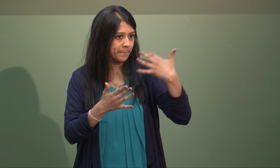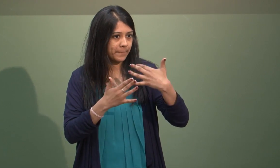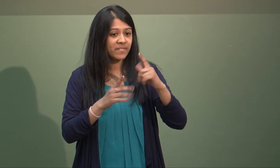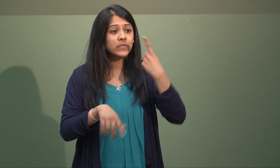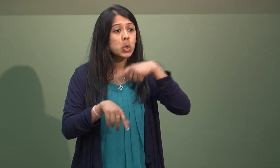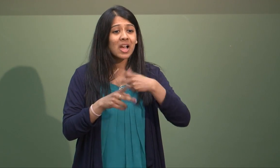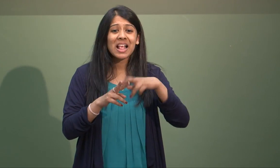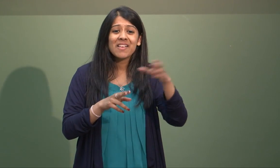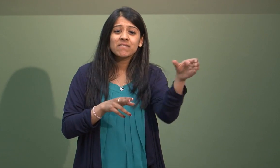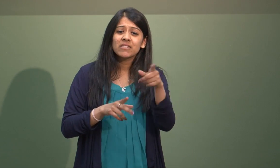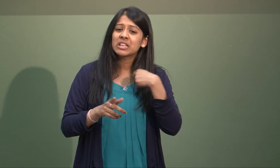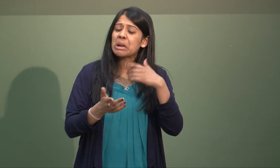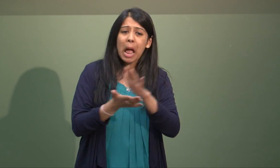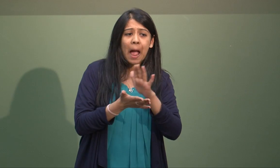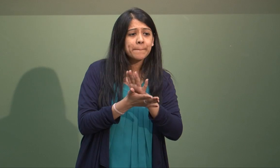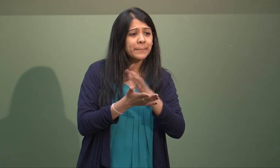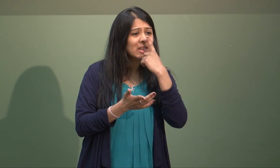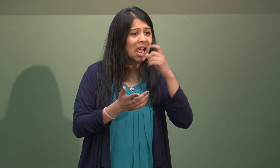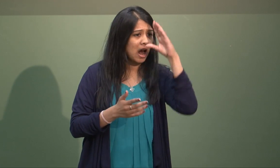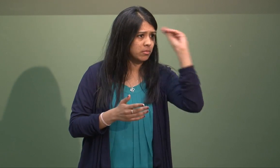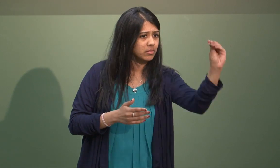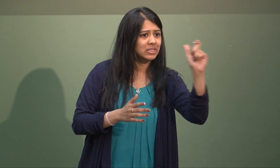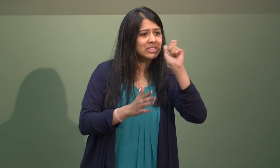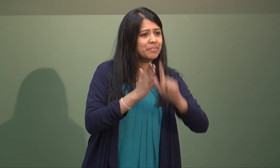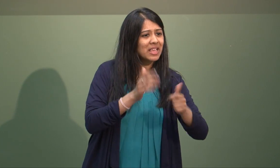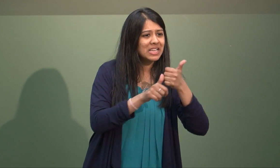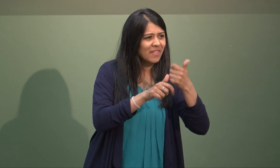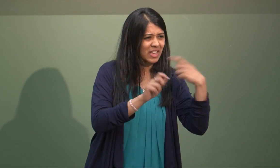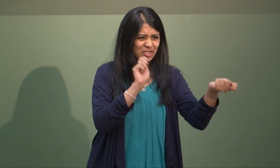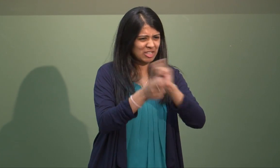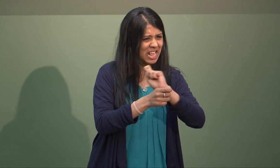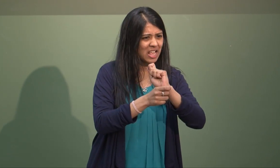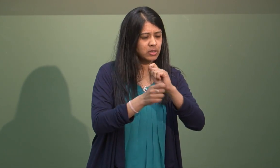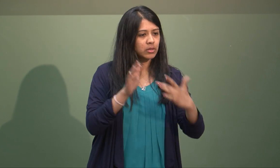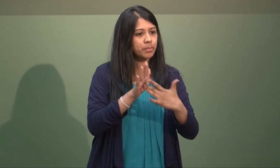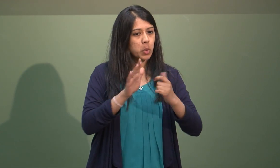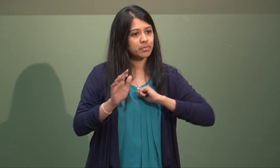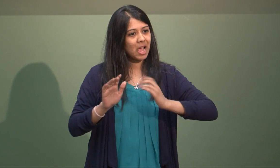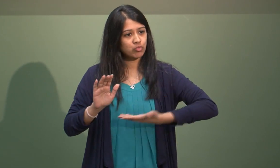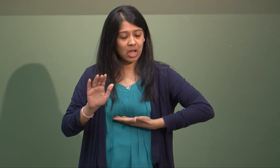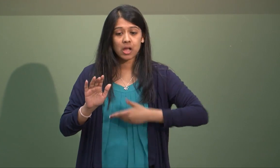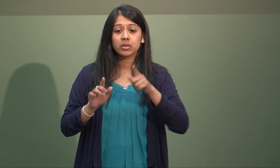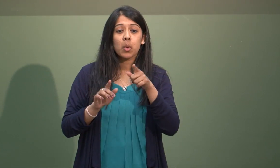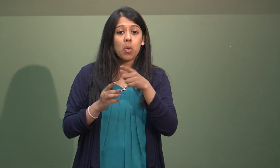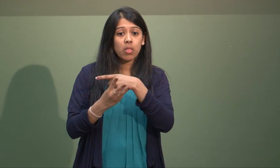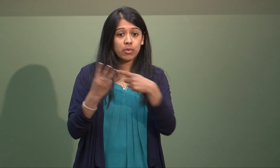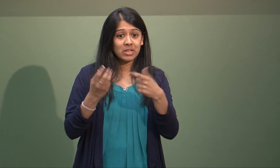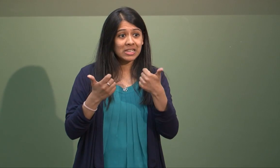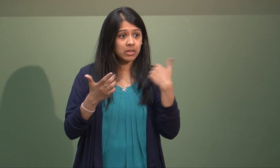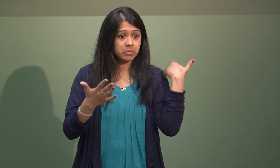And I had somebody who was consistent over the time. If I wasn't happy with somebody I could inform the disability office